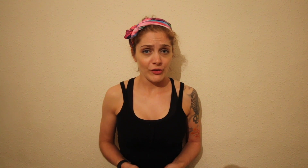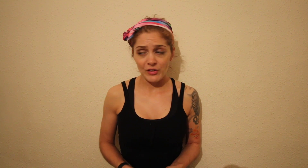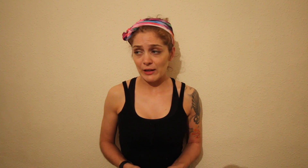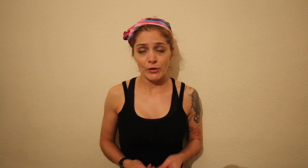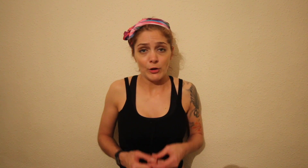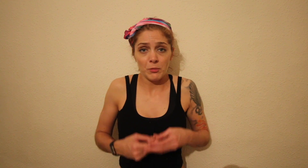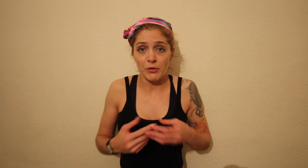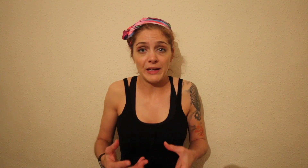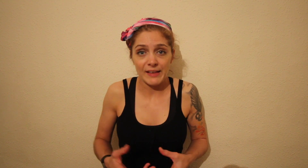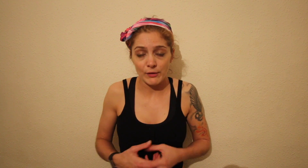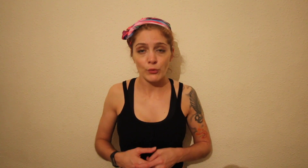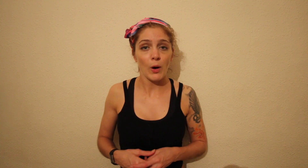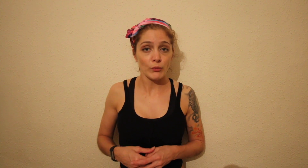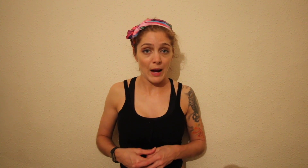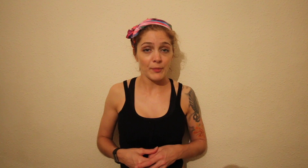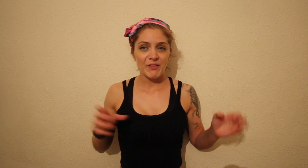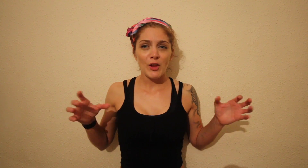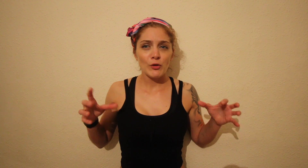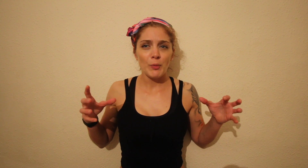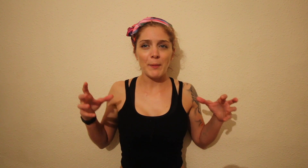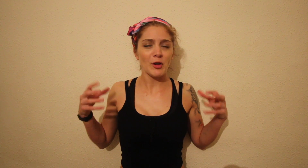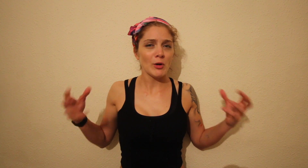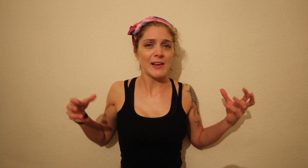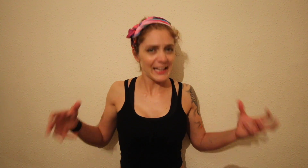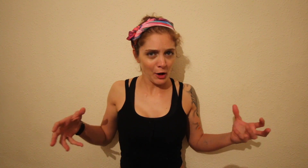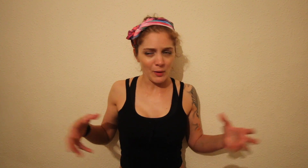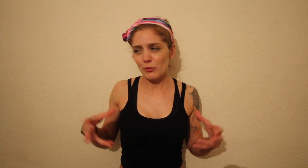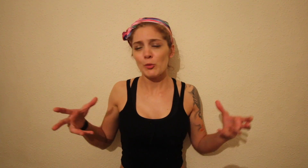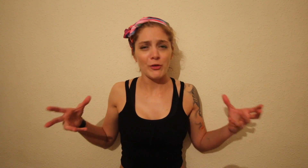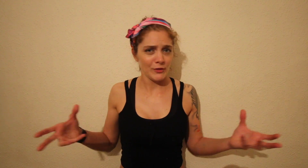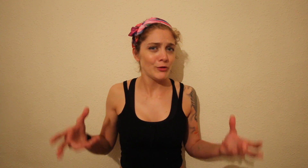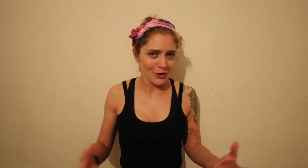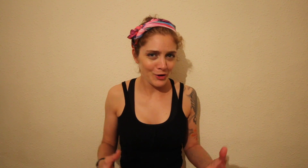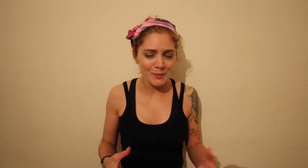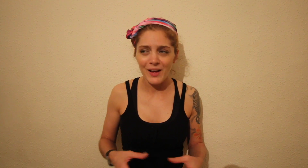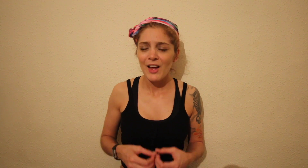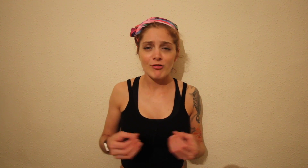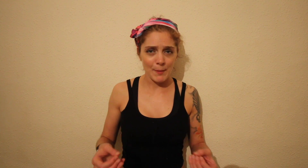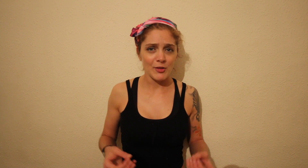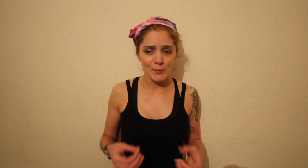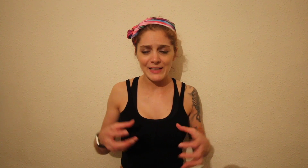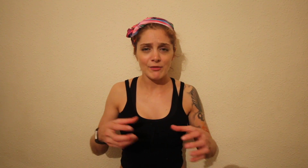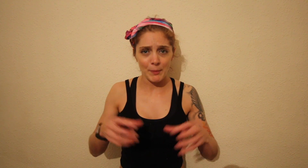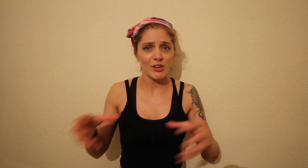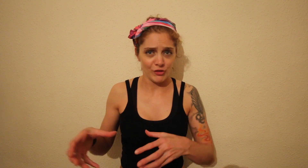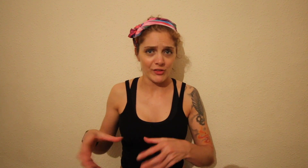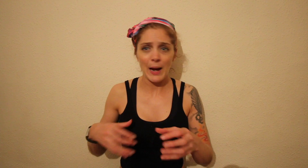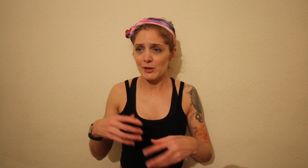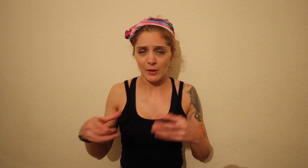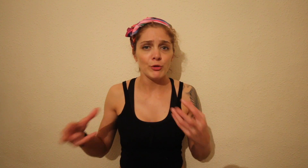stick to three sets of 12 reps and for those who perhaps don't know the lingo, I'm sure most of you do, but reps just mean repetition, so how many times